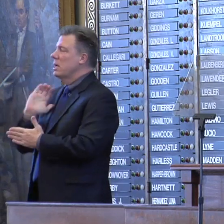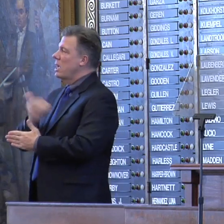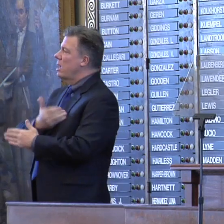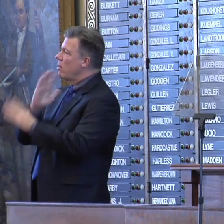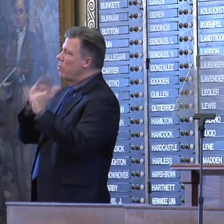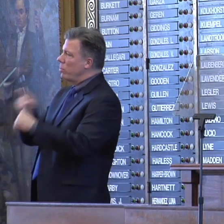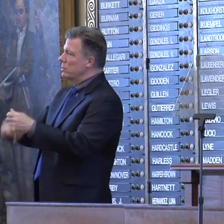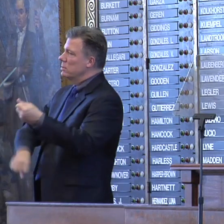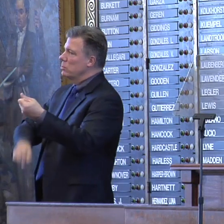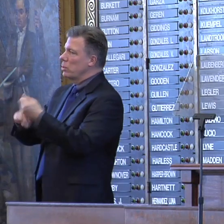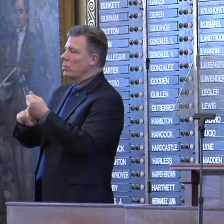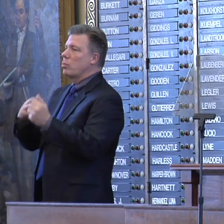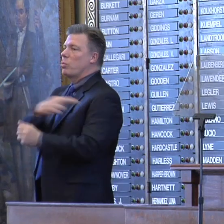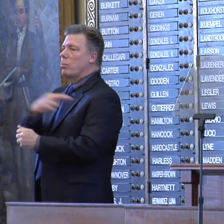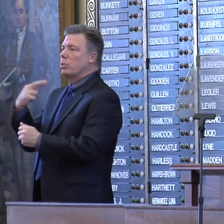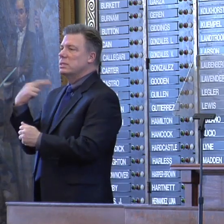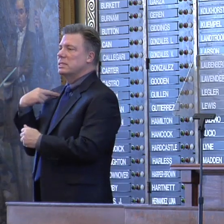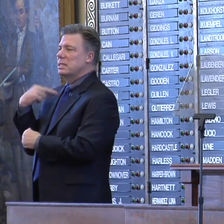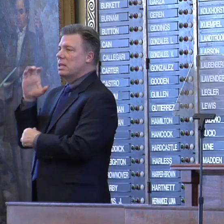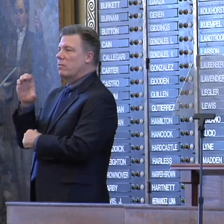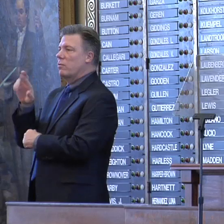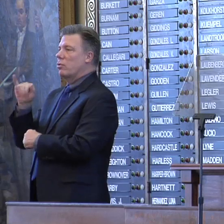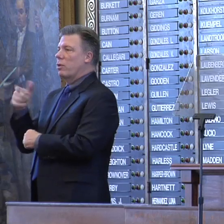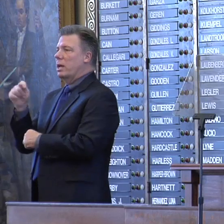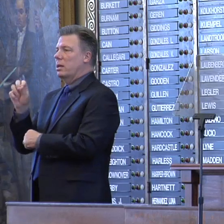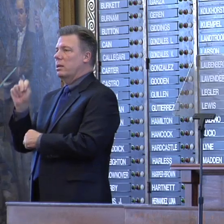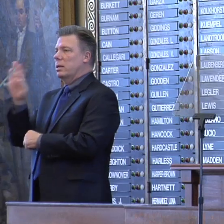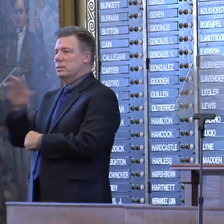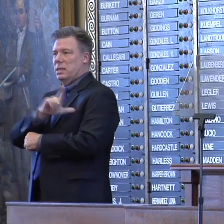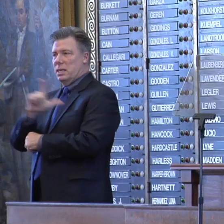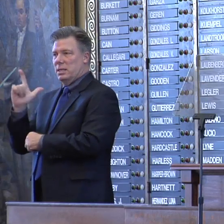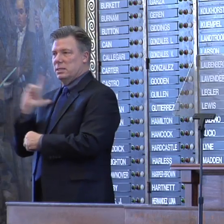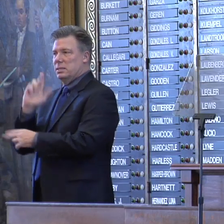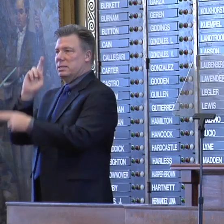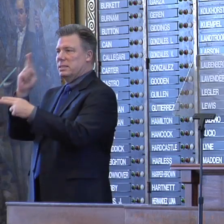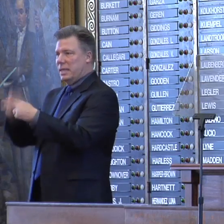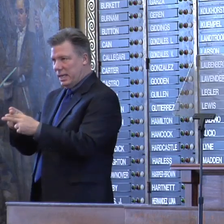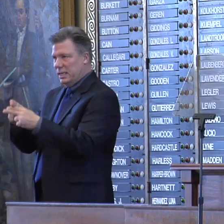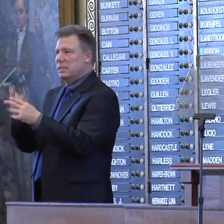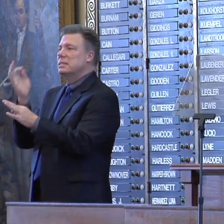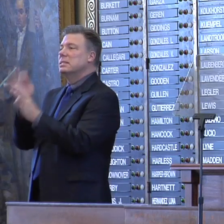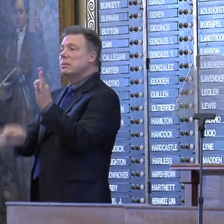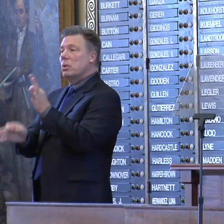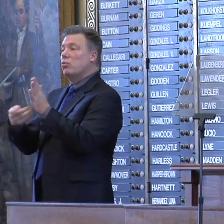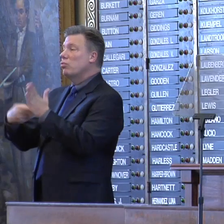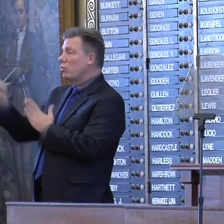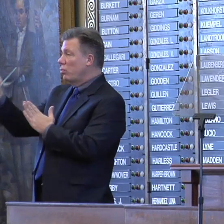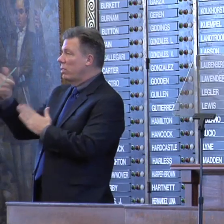Creighton's legislation stating the simple truth upheld by at least two federal courts.